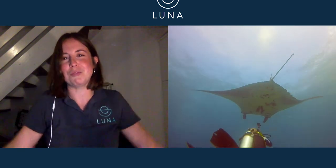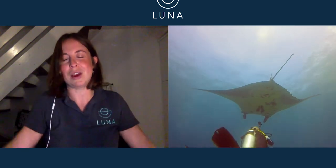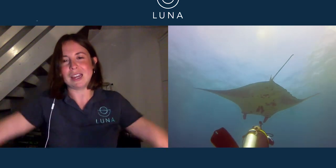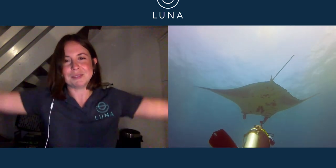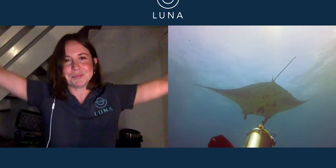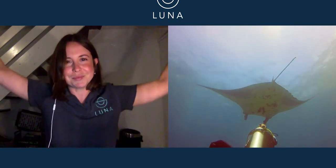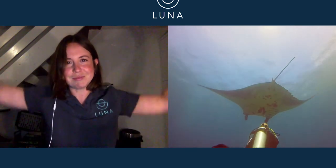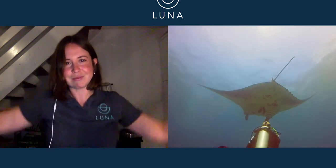ray.